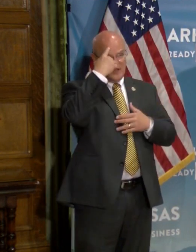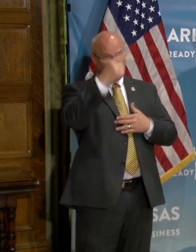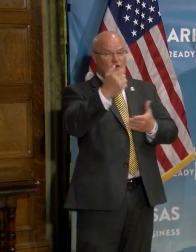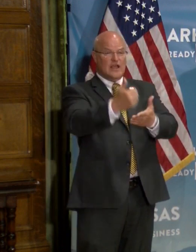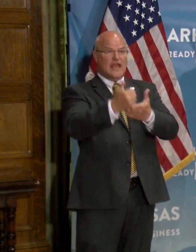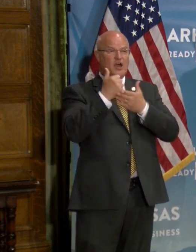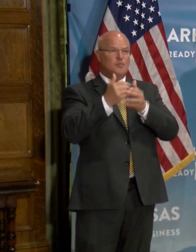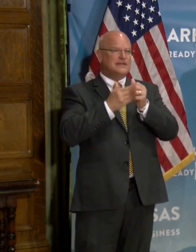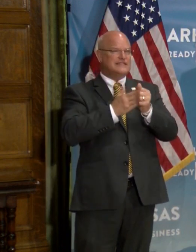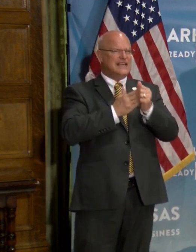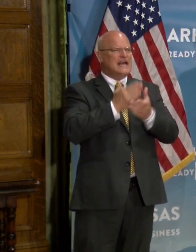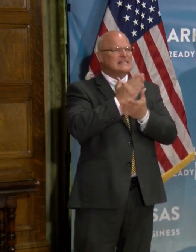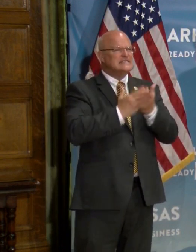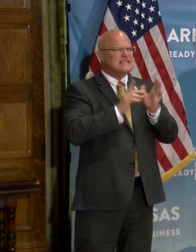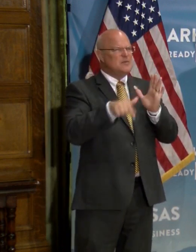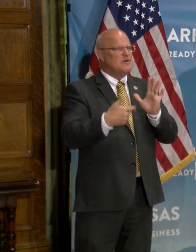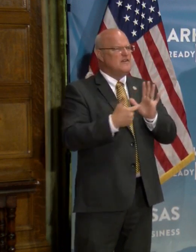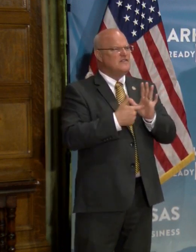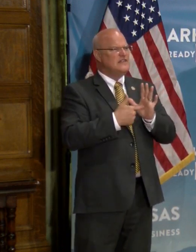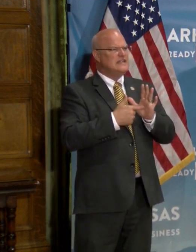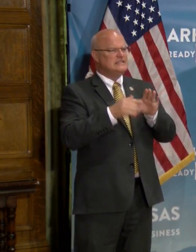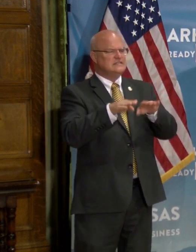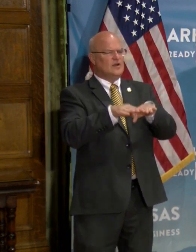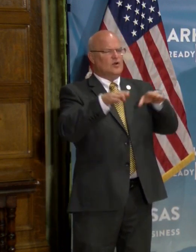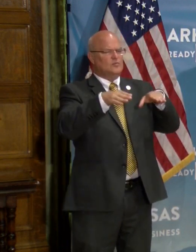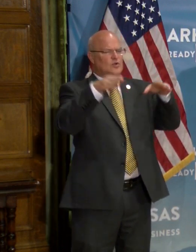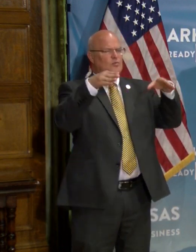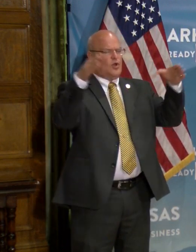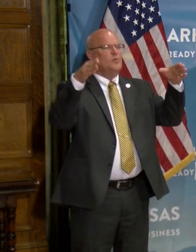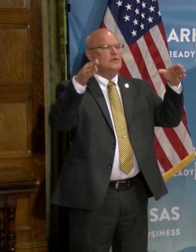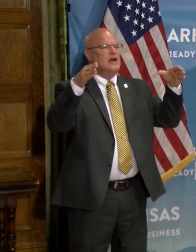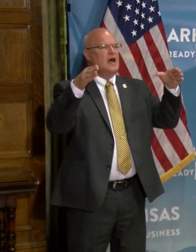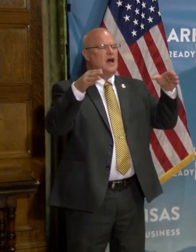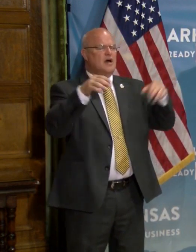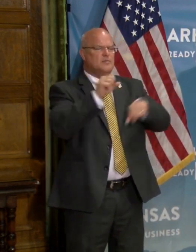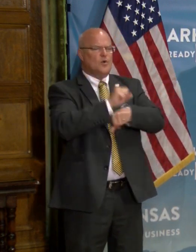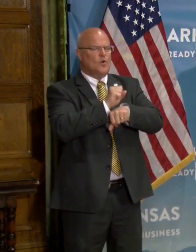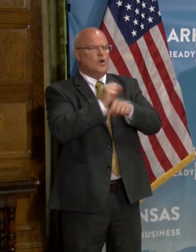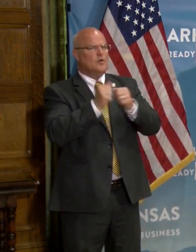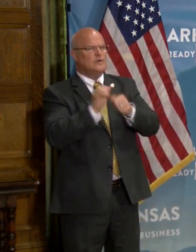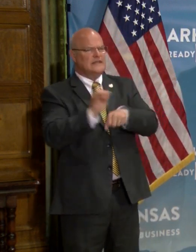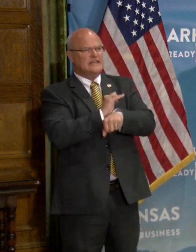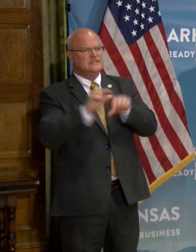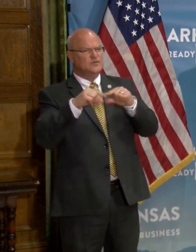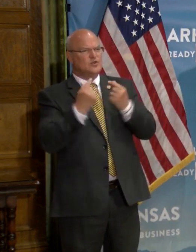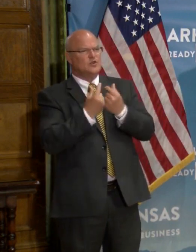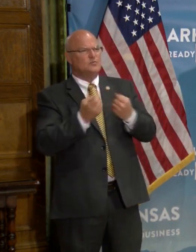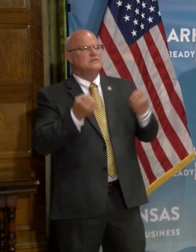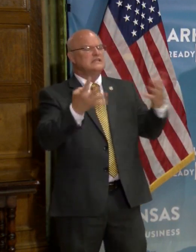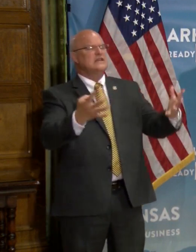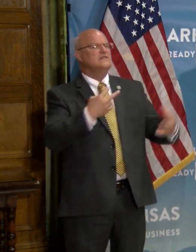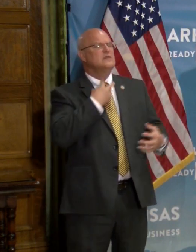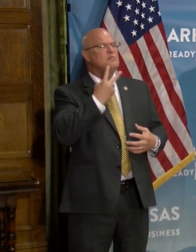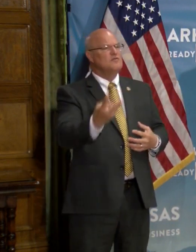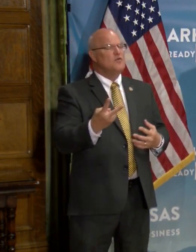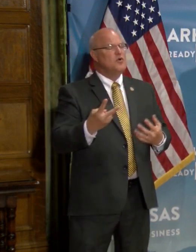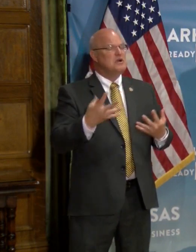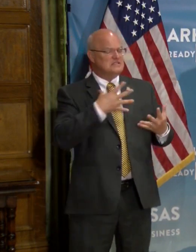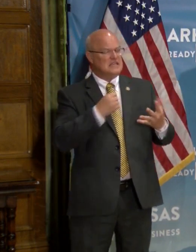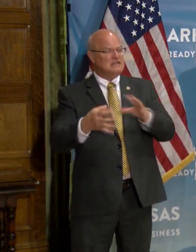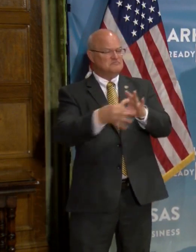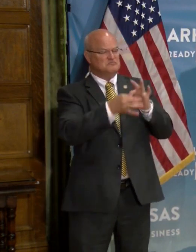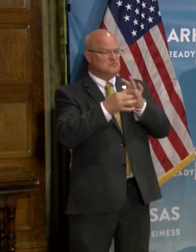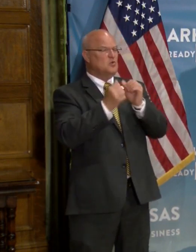helping to guide some of these, uh, lifting of restrictions, working with the industry groups, giving them a voice and the coordination